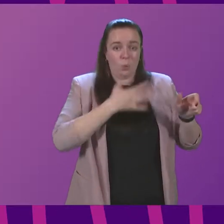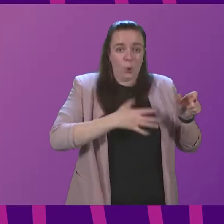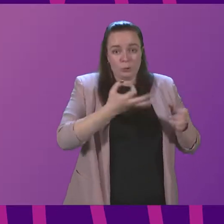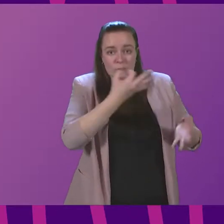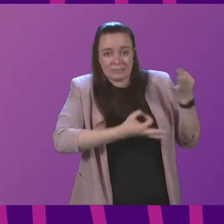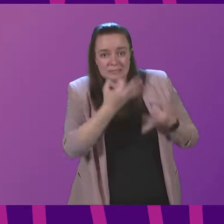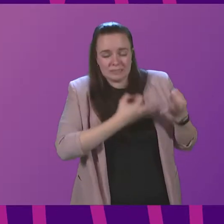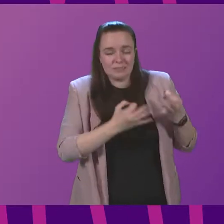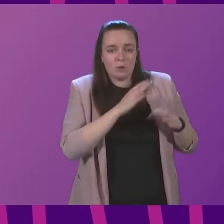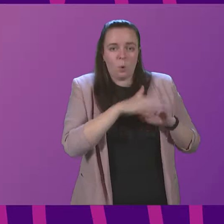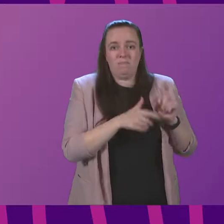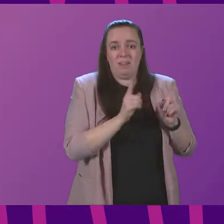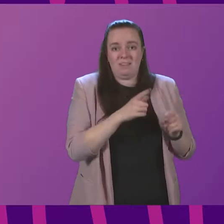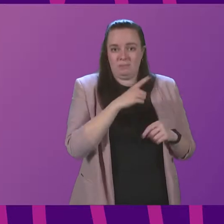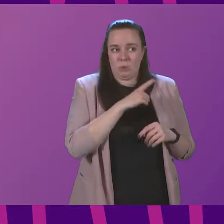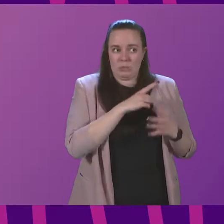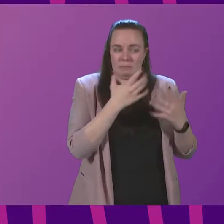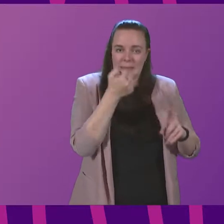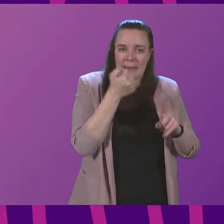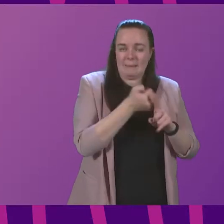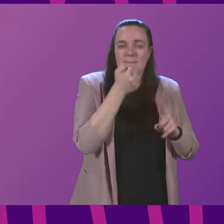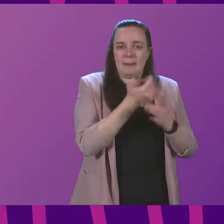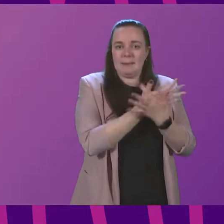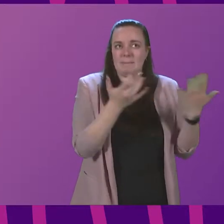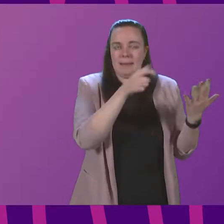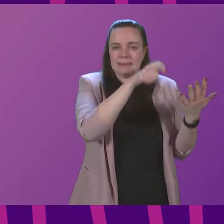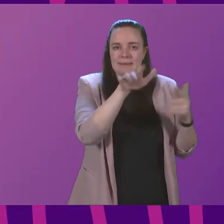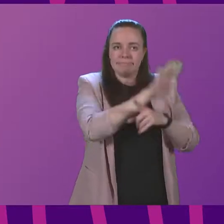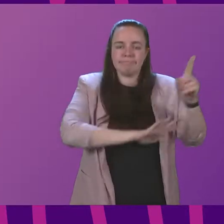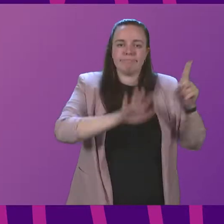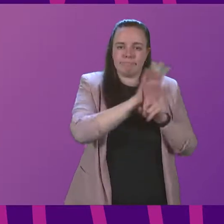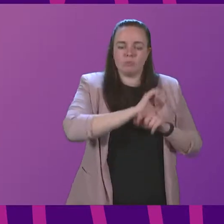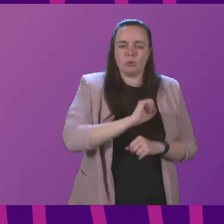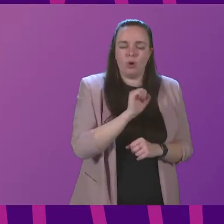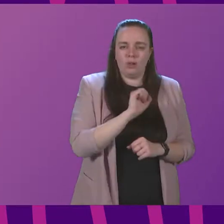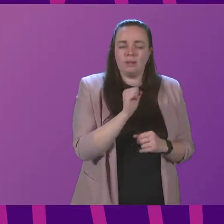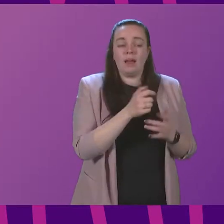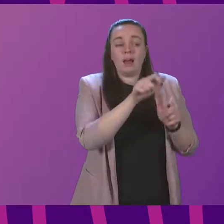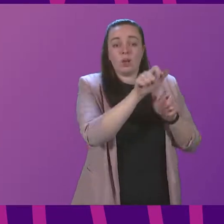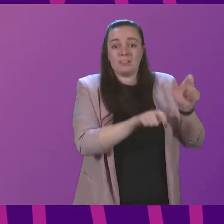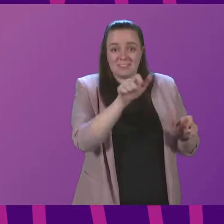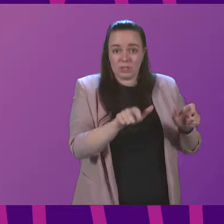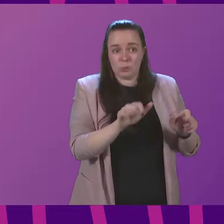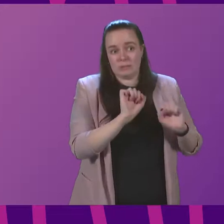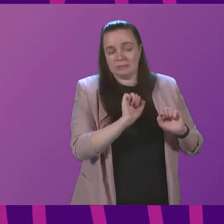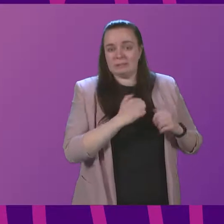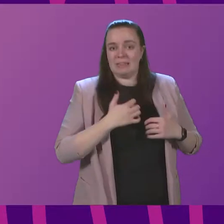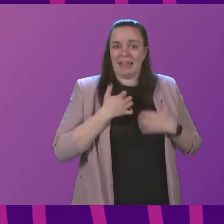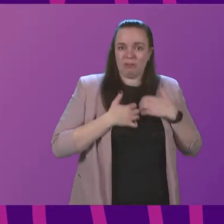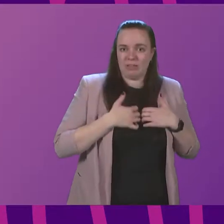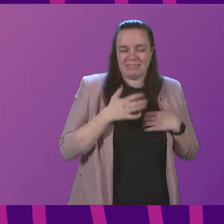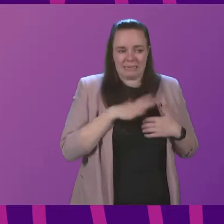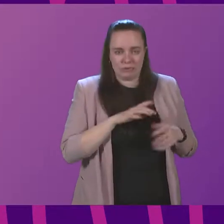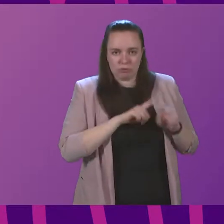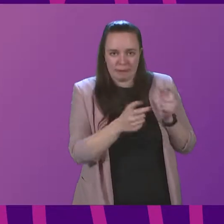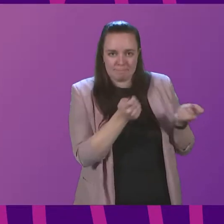in and ask a question on this given the impact it has had on many parts of the country and constituents' interests will need to be seen